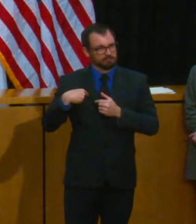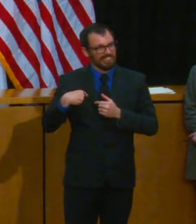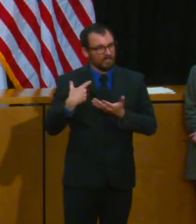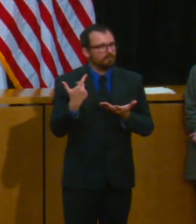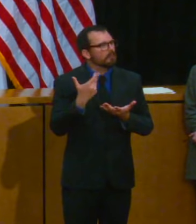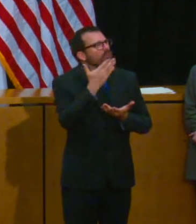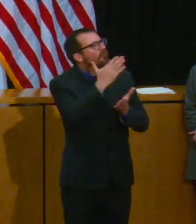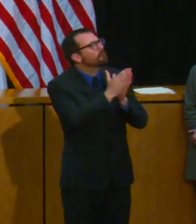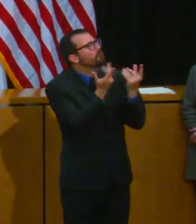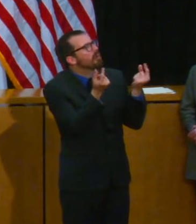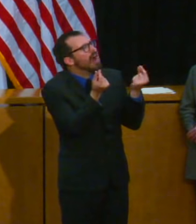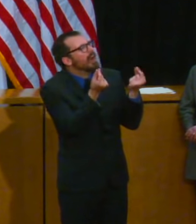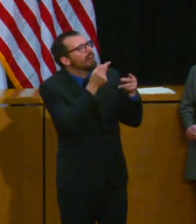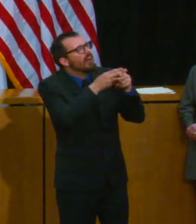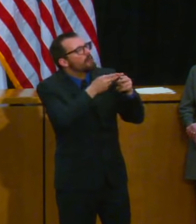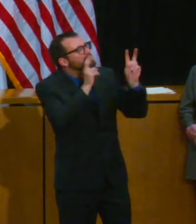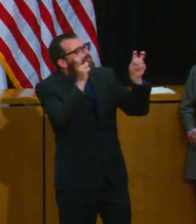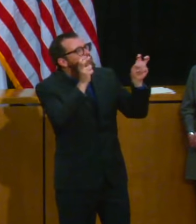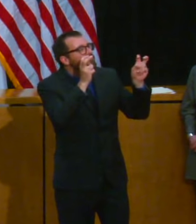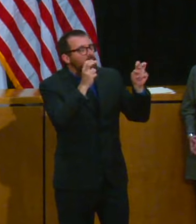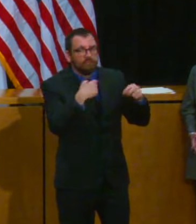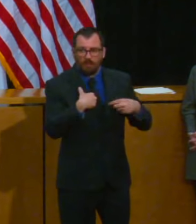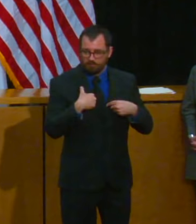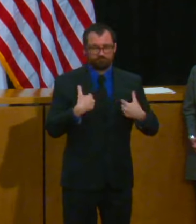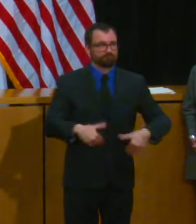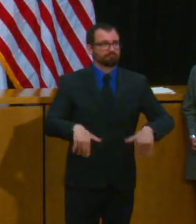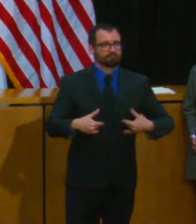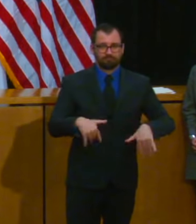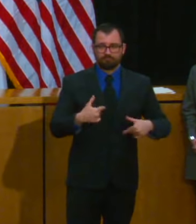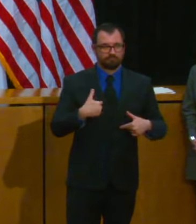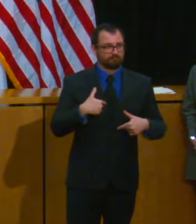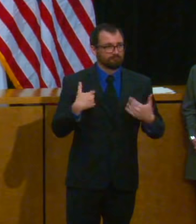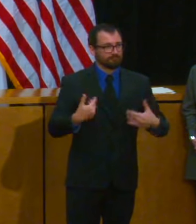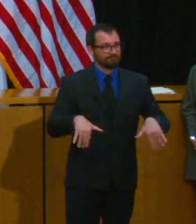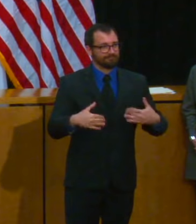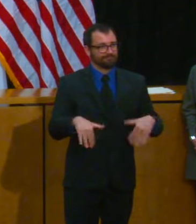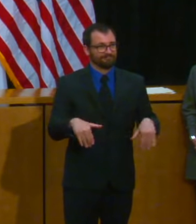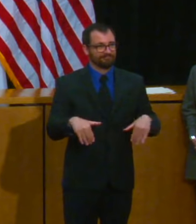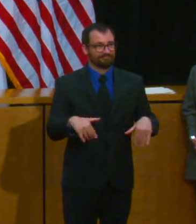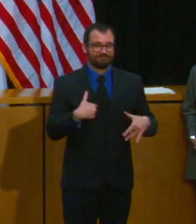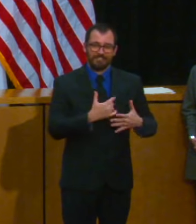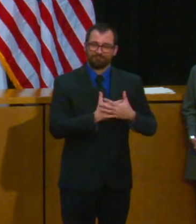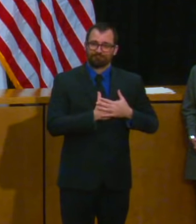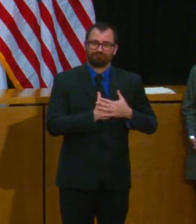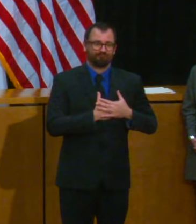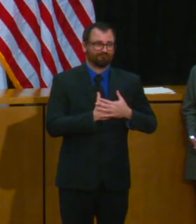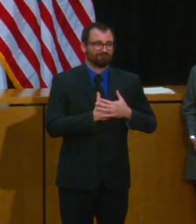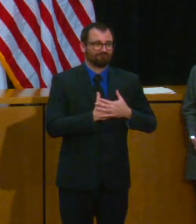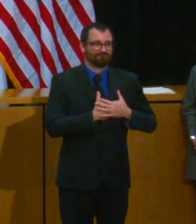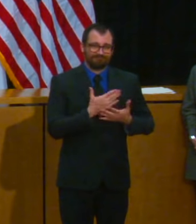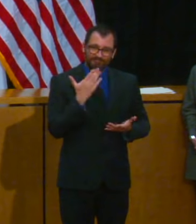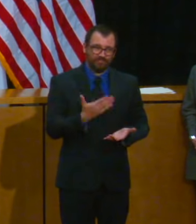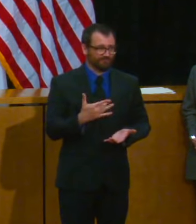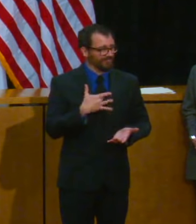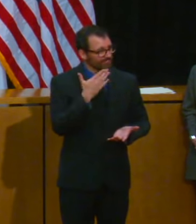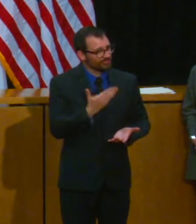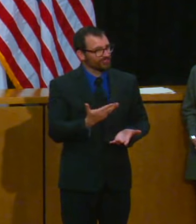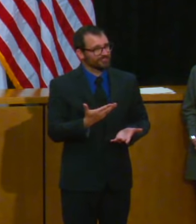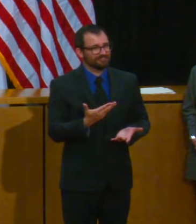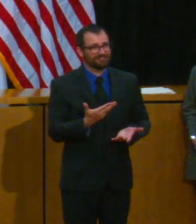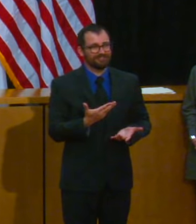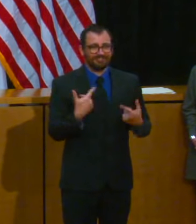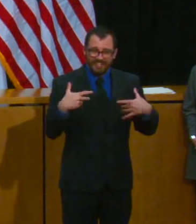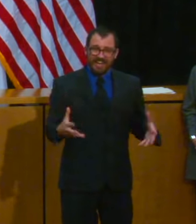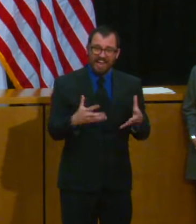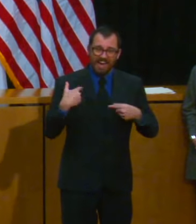and honestly it was a really good thing and might be the only good thing I can think of that's come out of all this